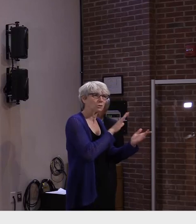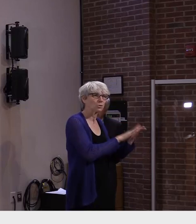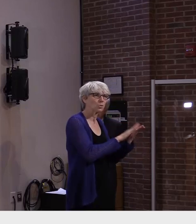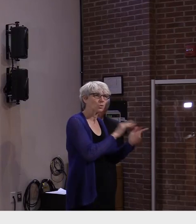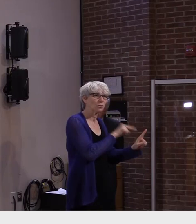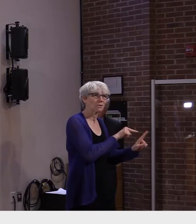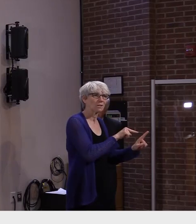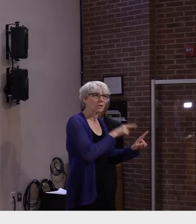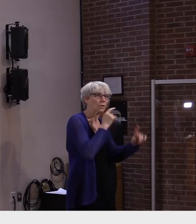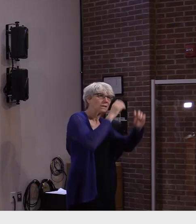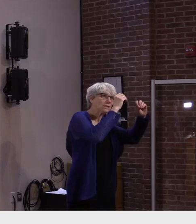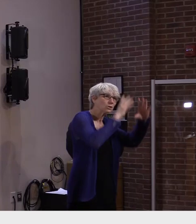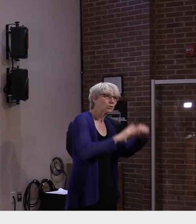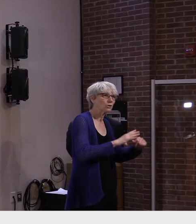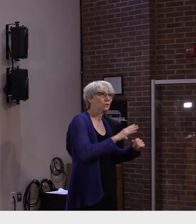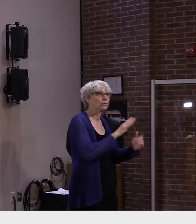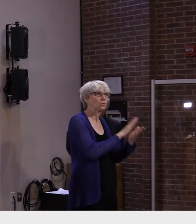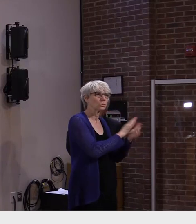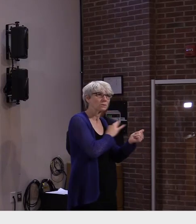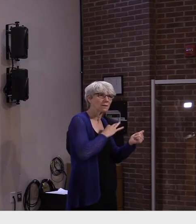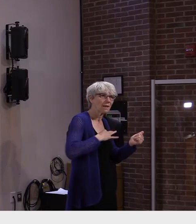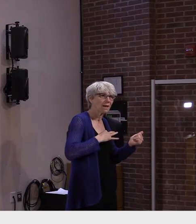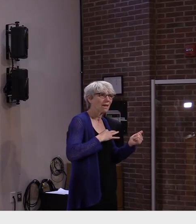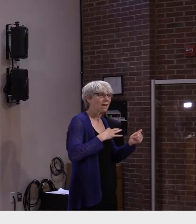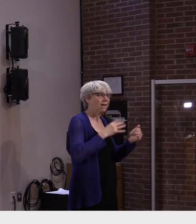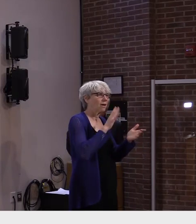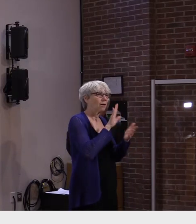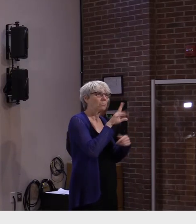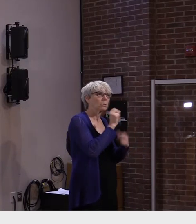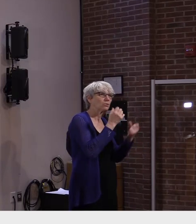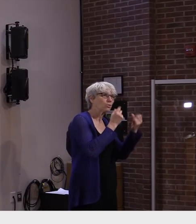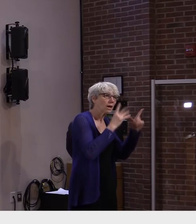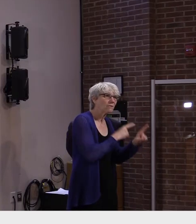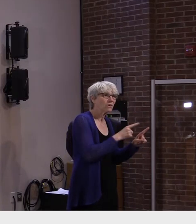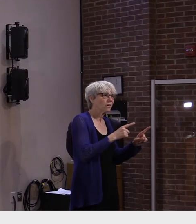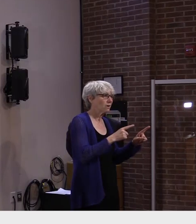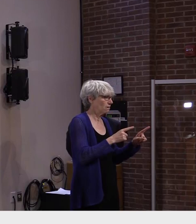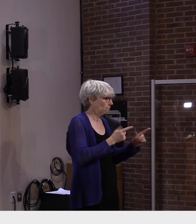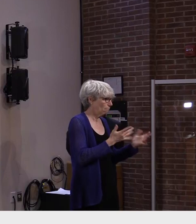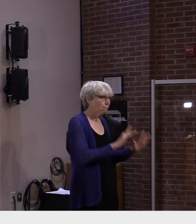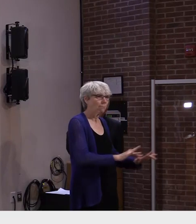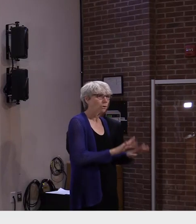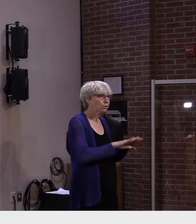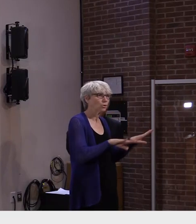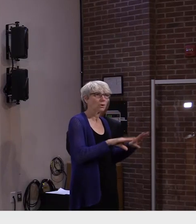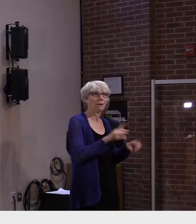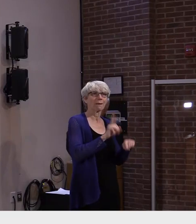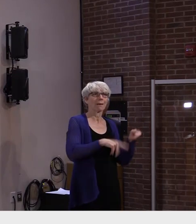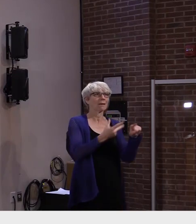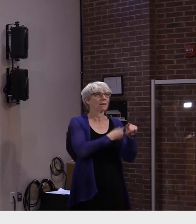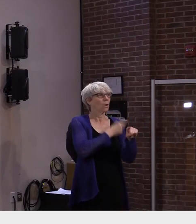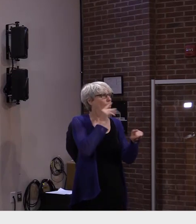to staff that are working with people who are unable to get vaccinated? Yeah, the head of the